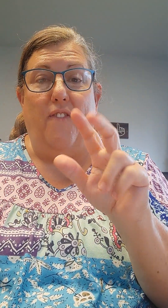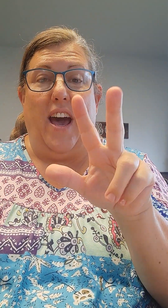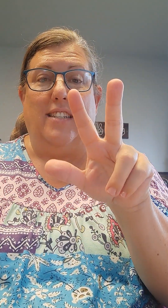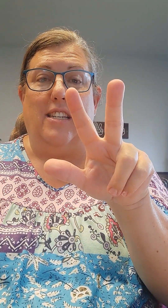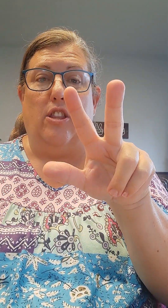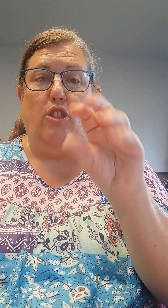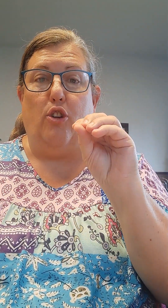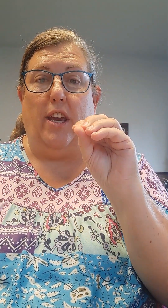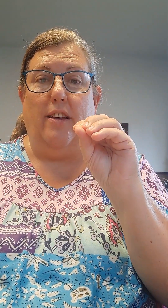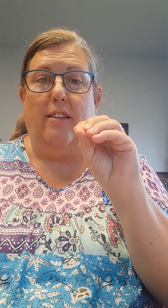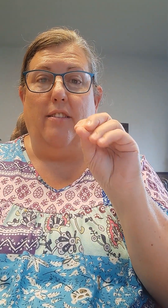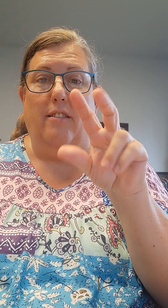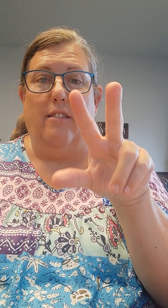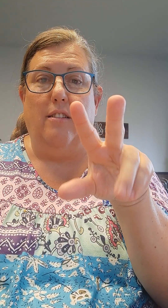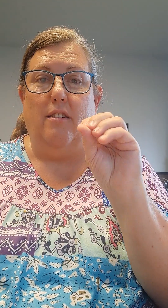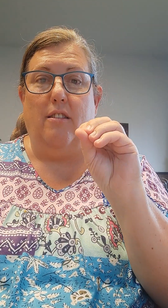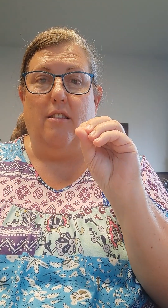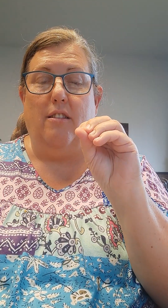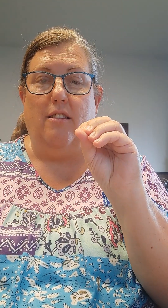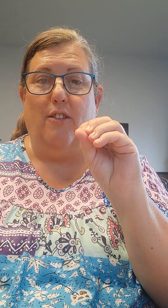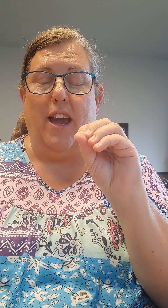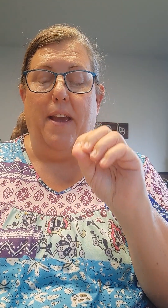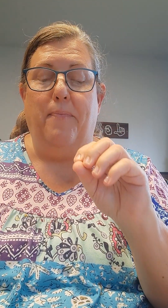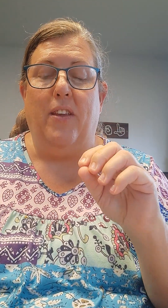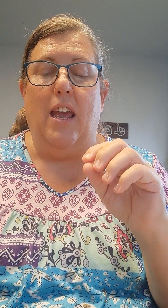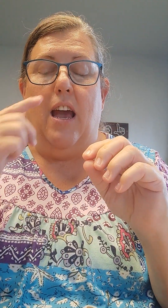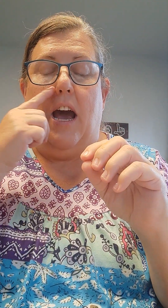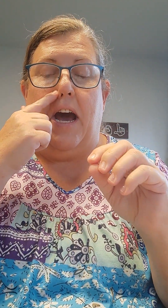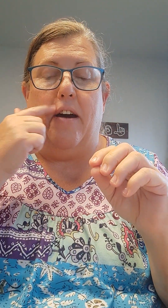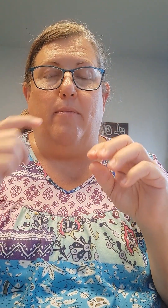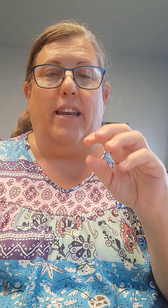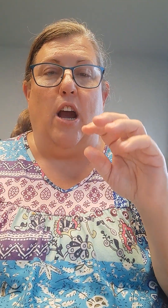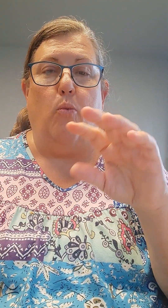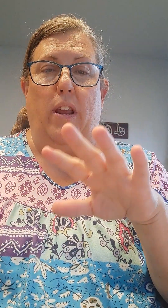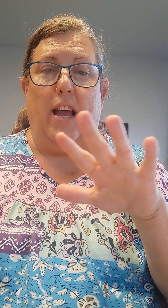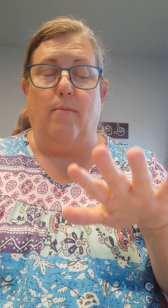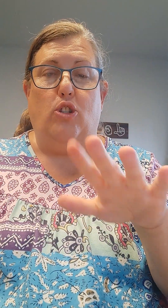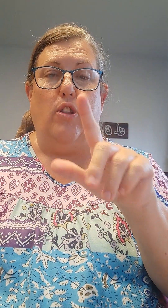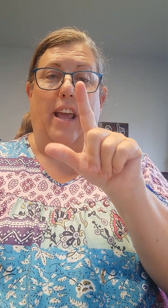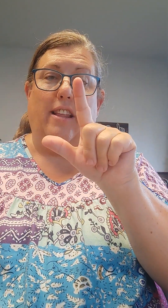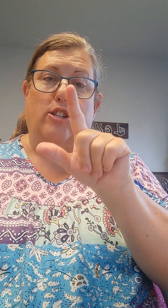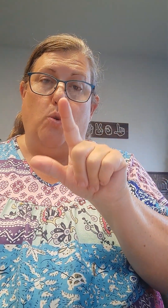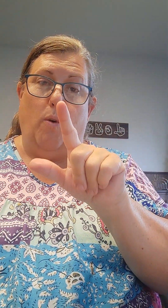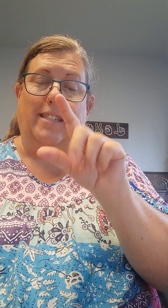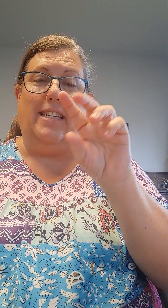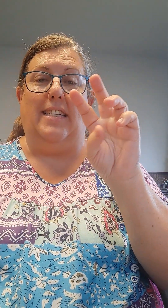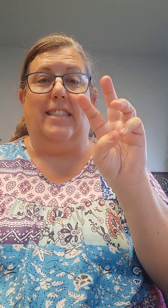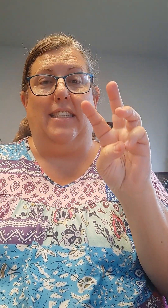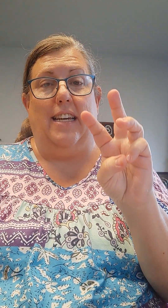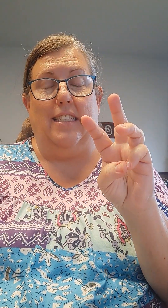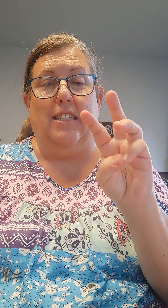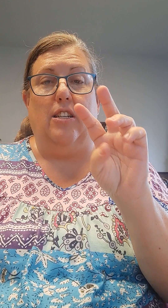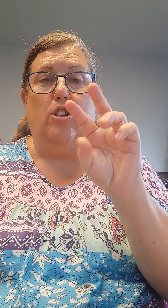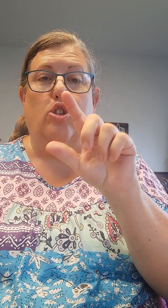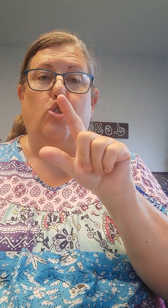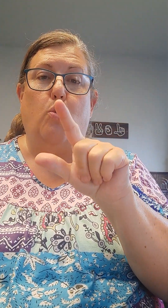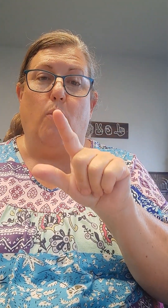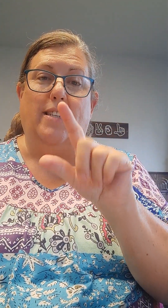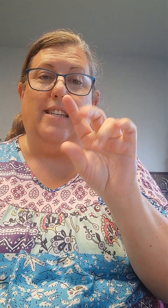fast. It's thirty. Twenty Um, now when it comes to like the twenty-six. Twenty